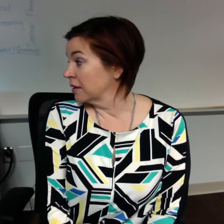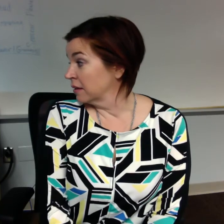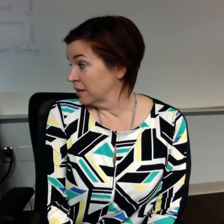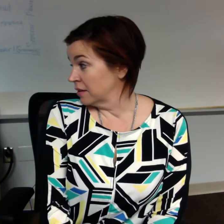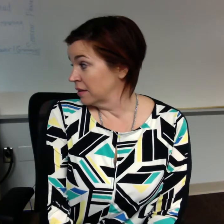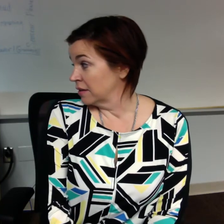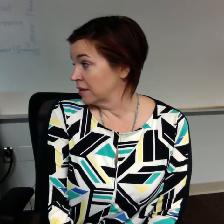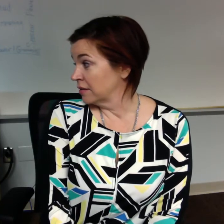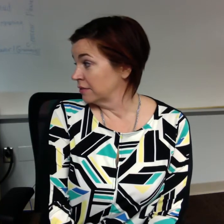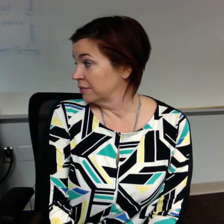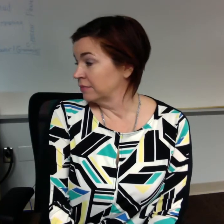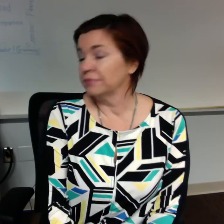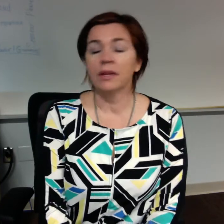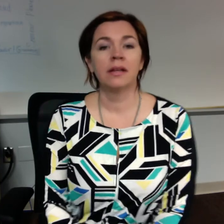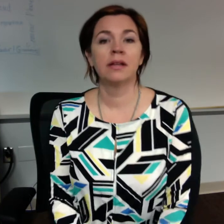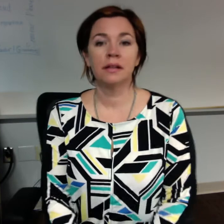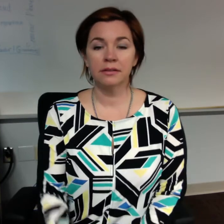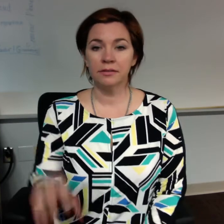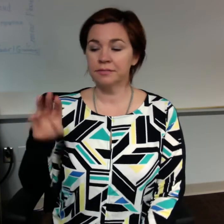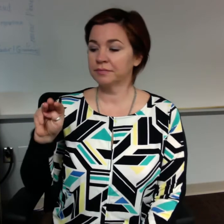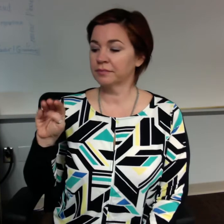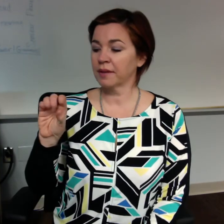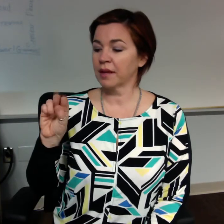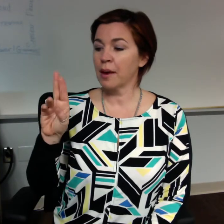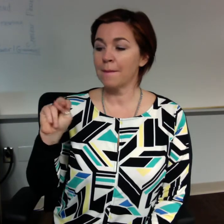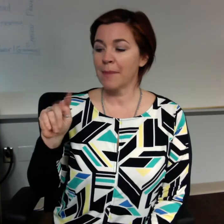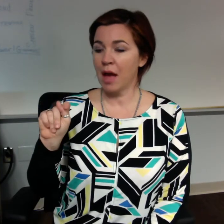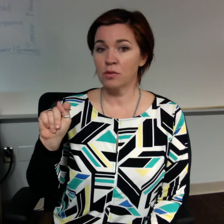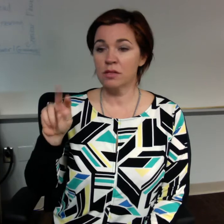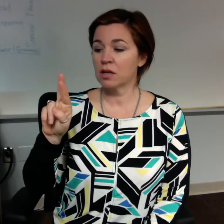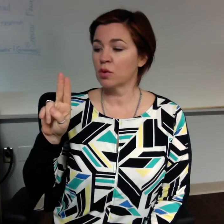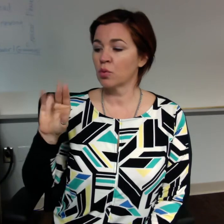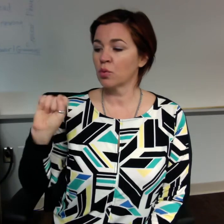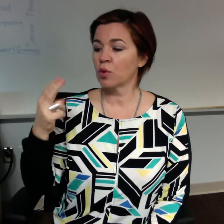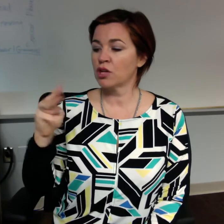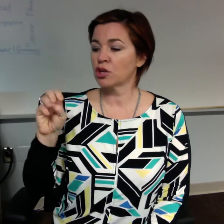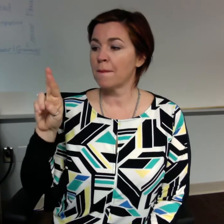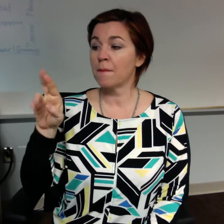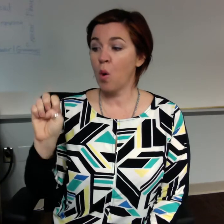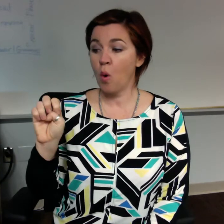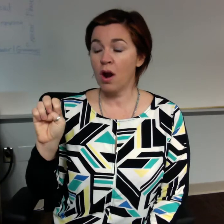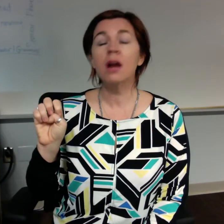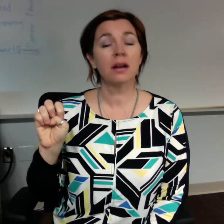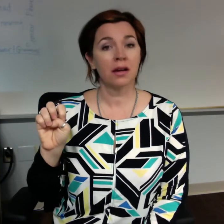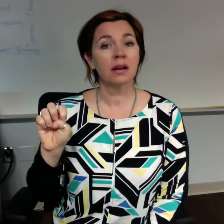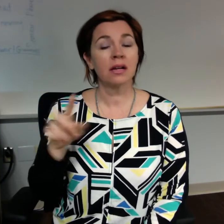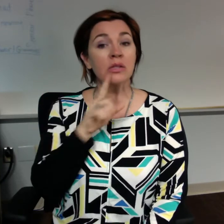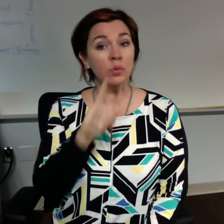Mount Rushmore is actually referred to as the